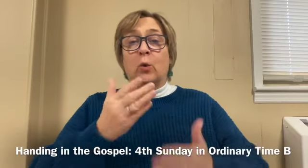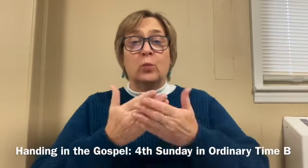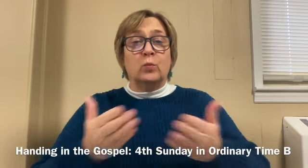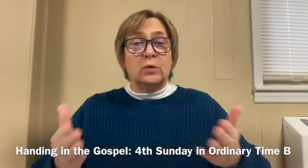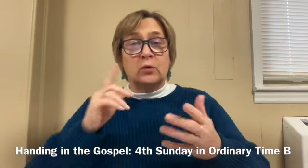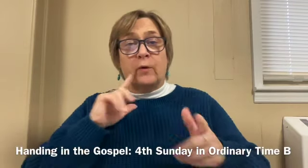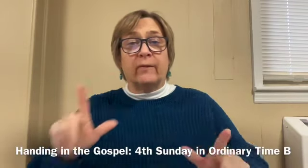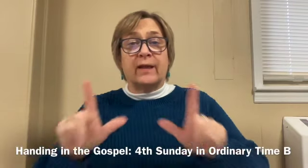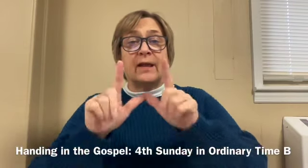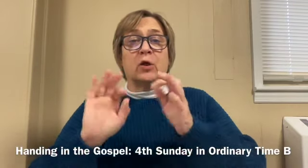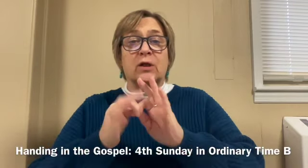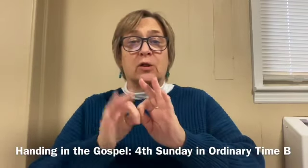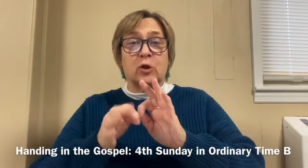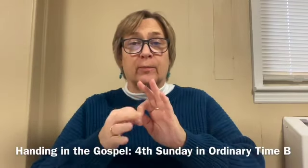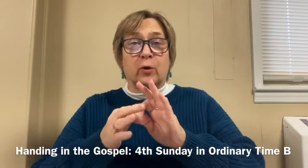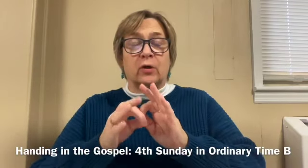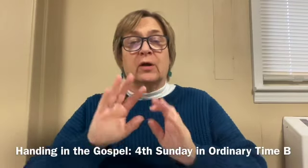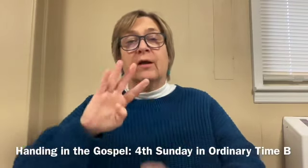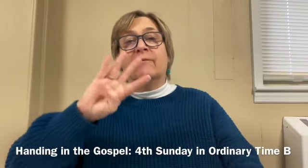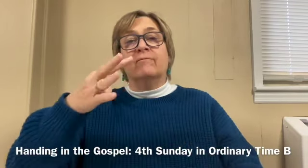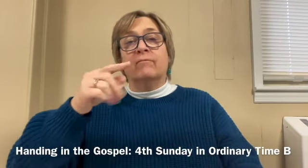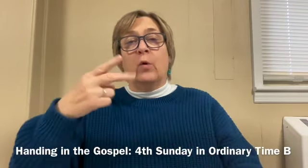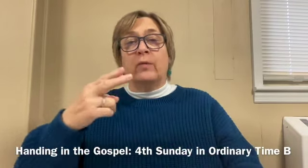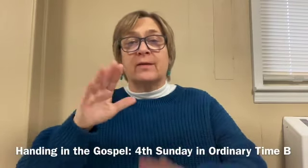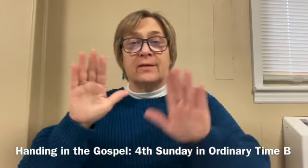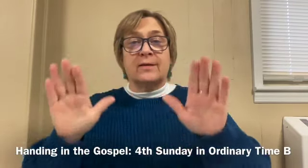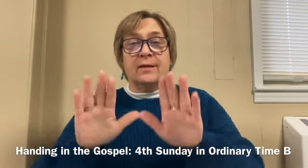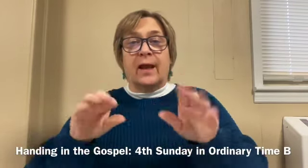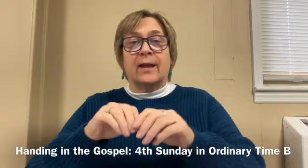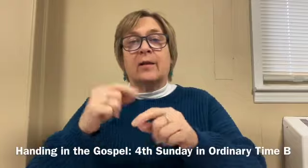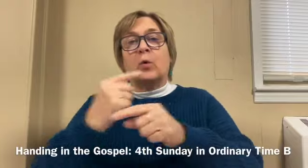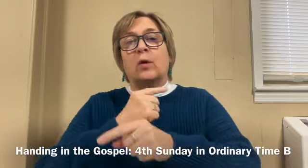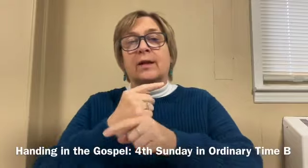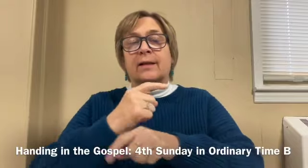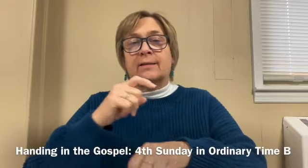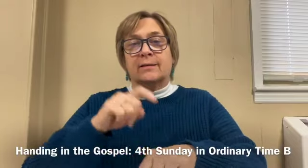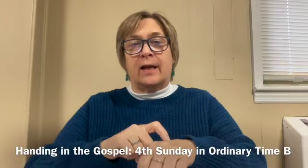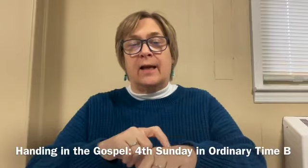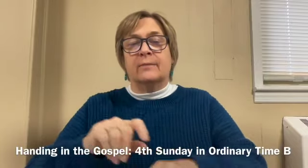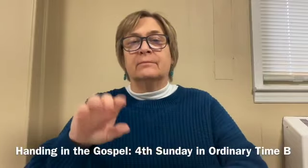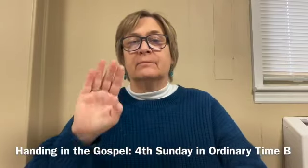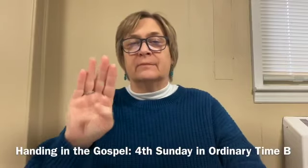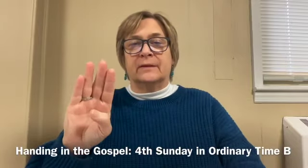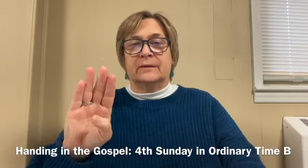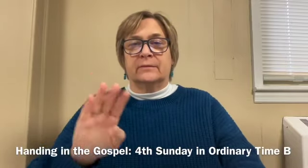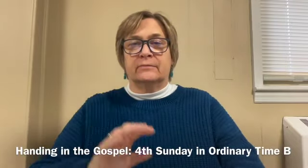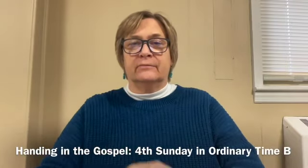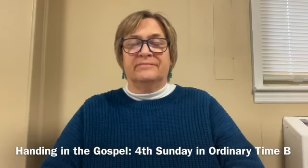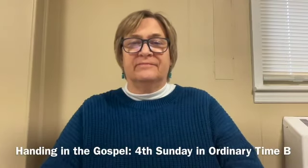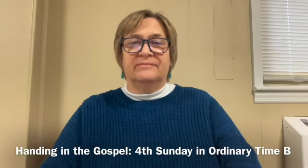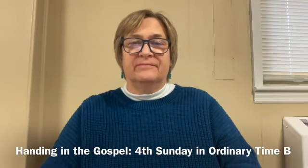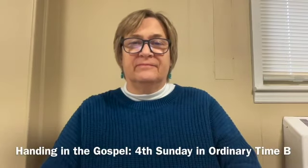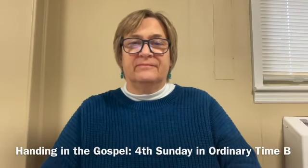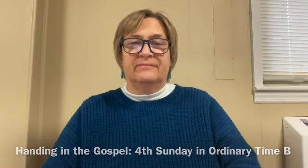this resource is for our liturgical interpreters it is the fourth Sunday in ordinary time cycle B